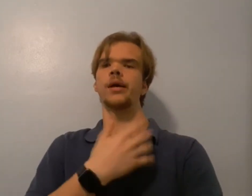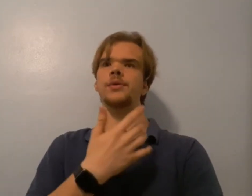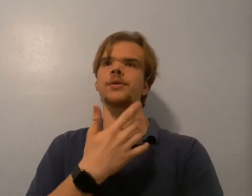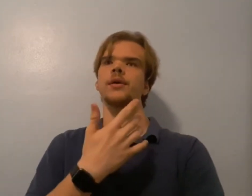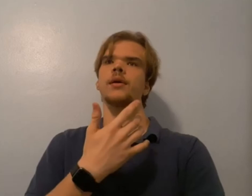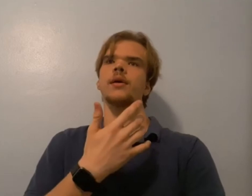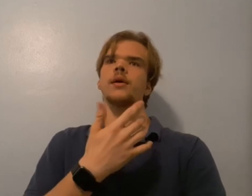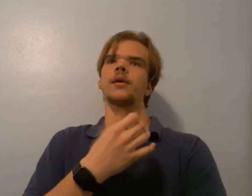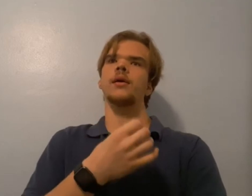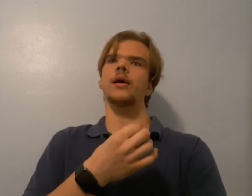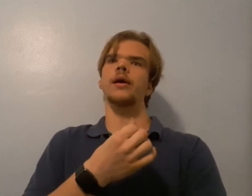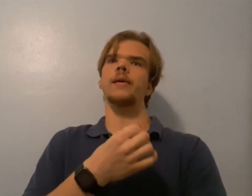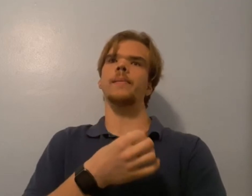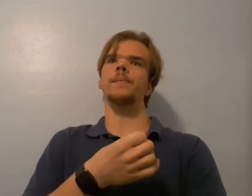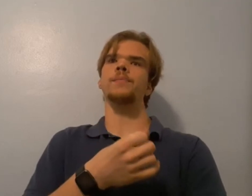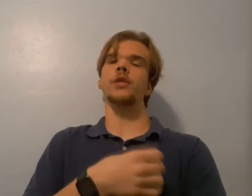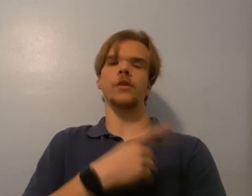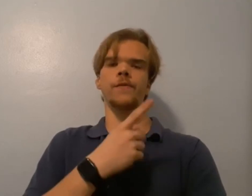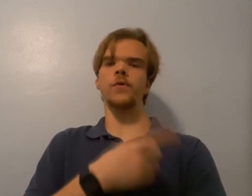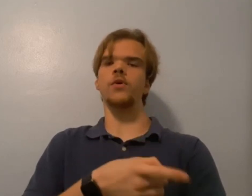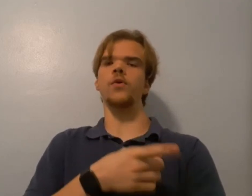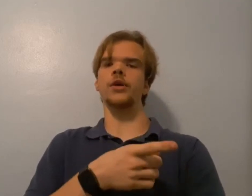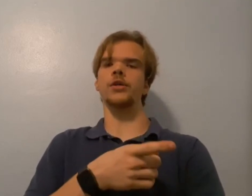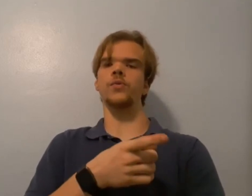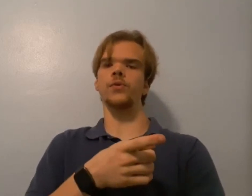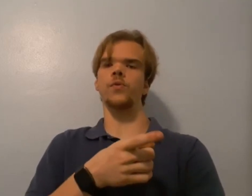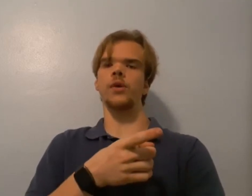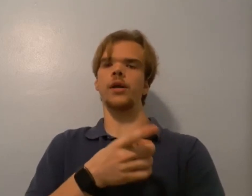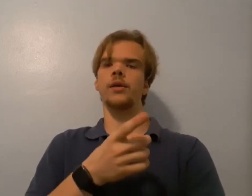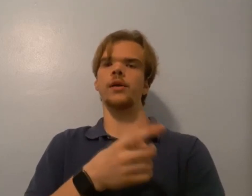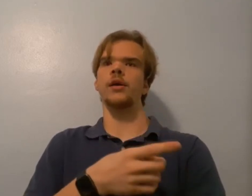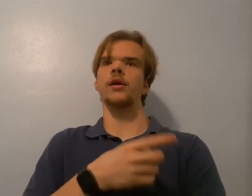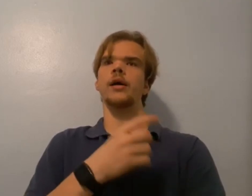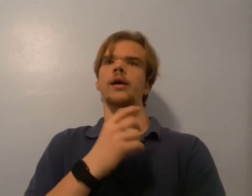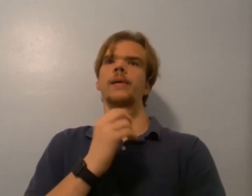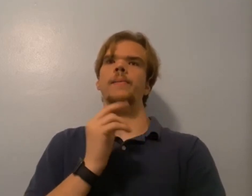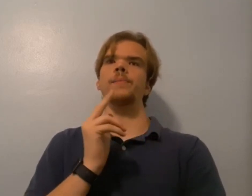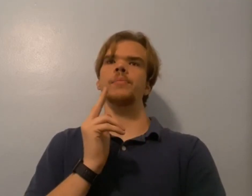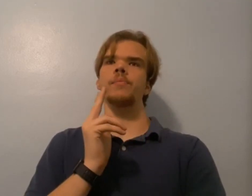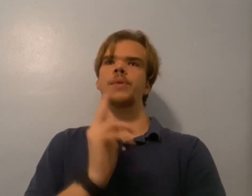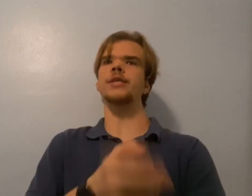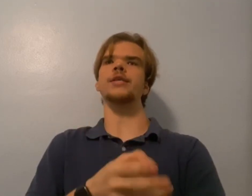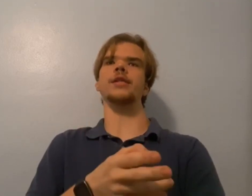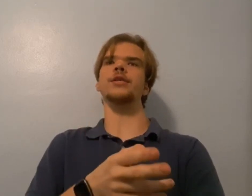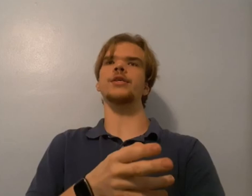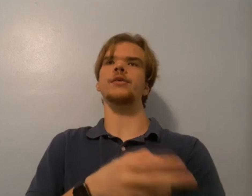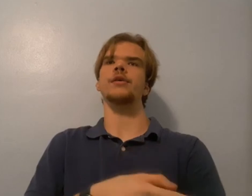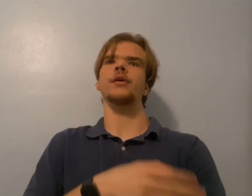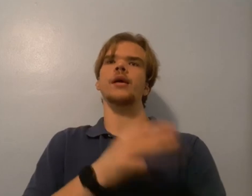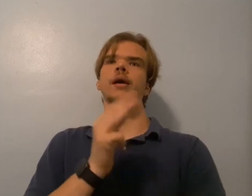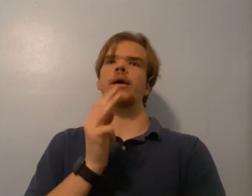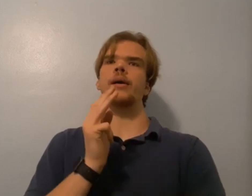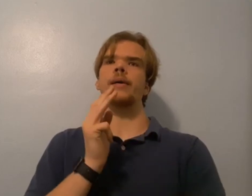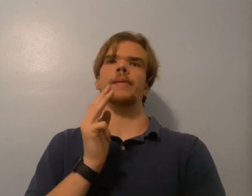as, um, the Four Coins was one, Peggy Lee, um,